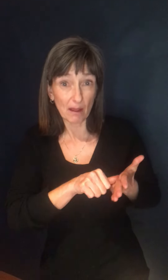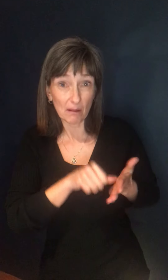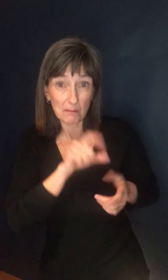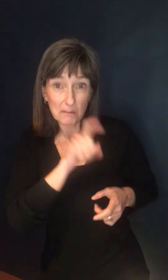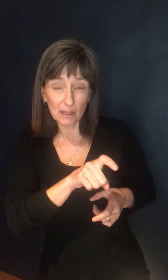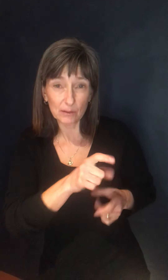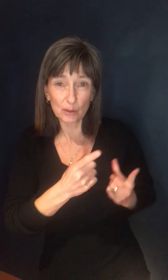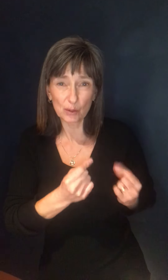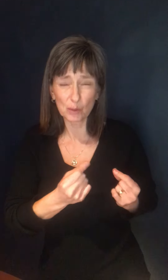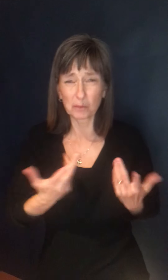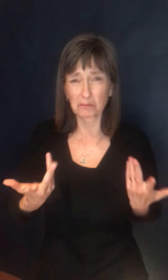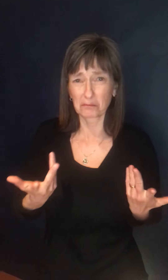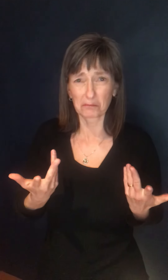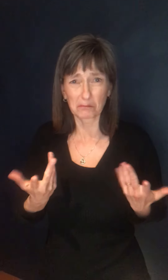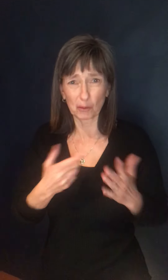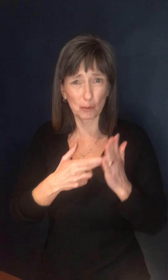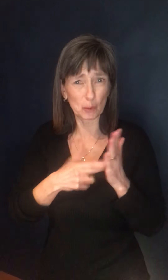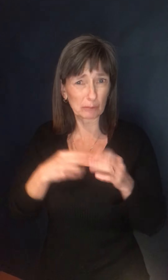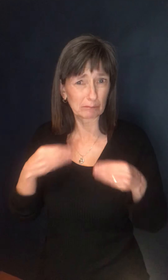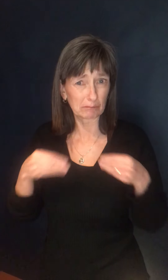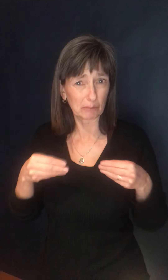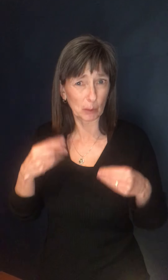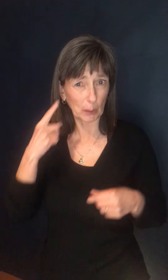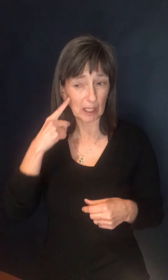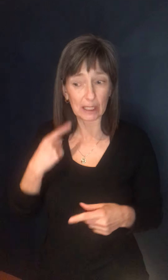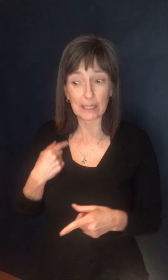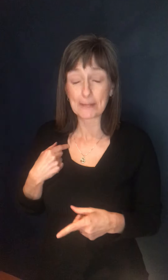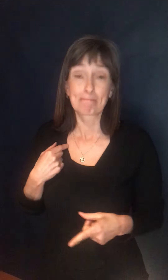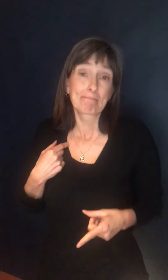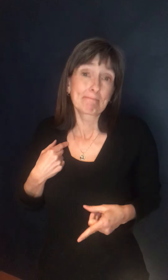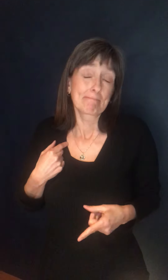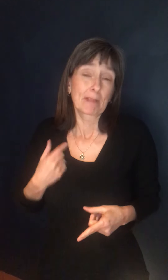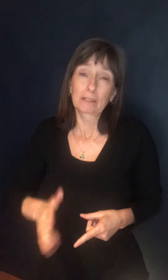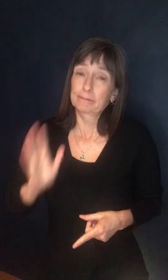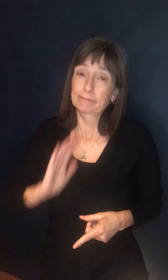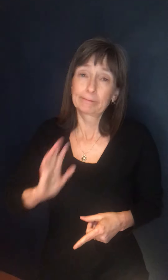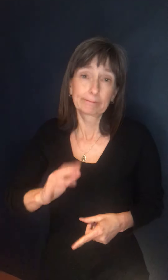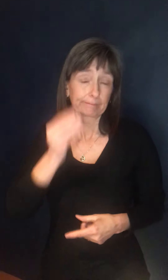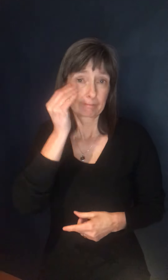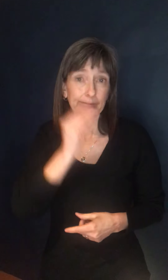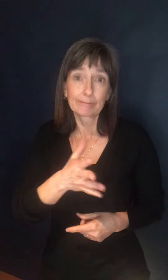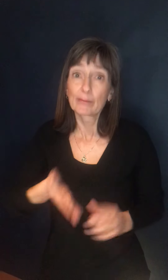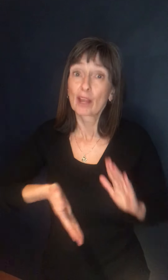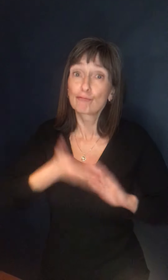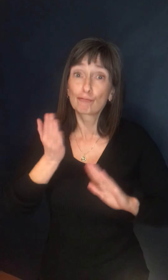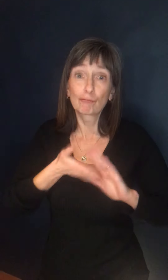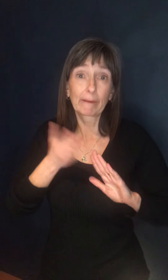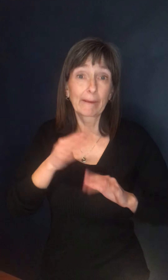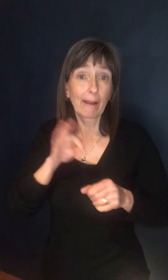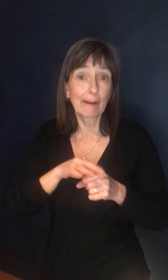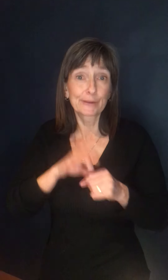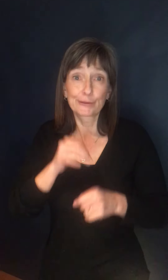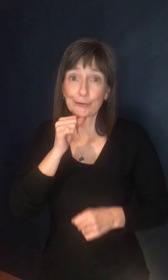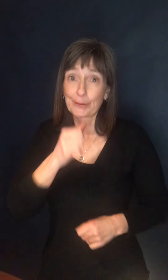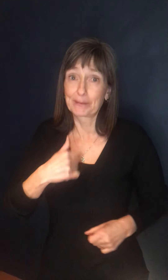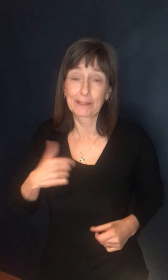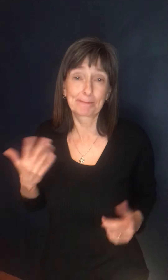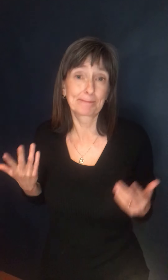you know, as I've said from the beginning, I'm not responsible for running the election. They are, uh, I understand that they're dealing with it in an open and transparent